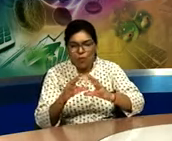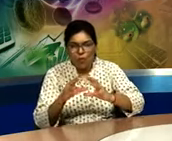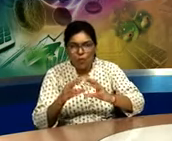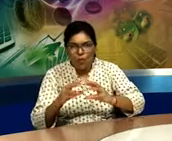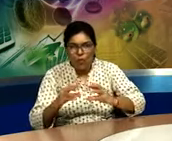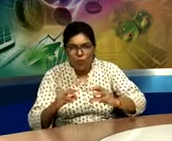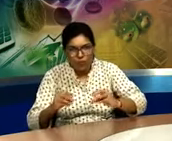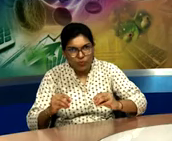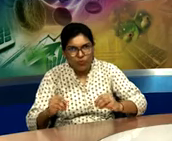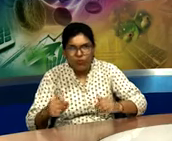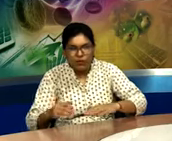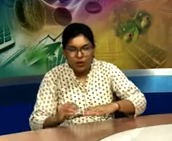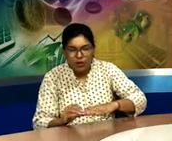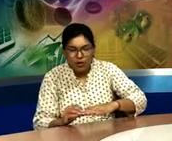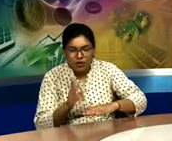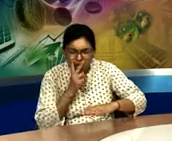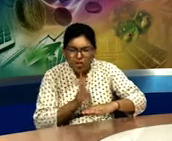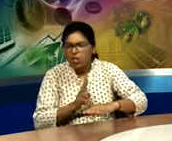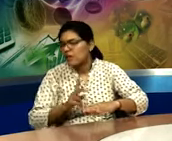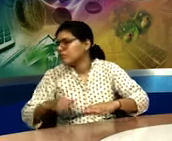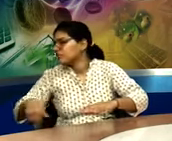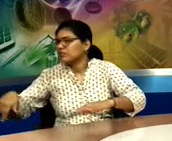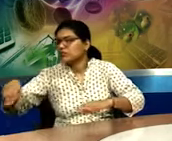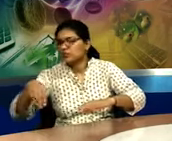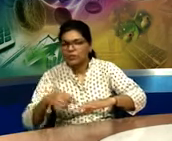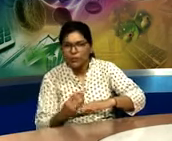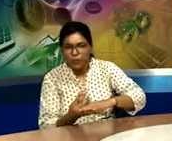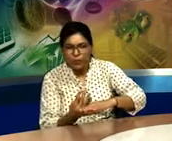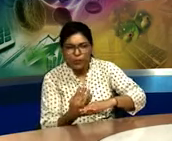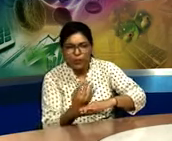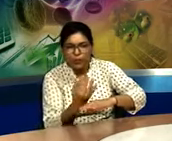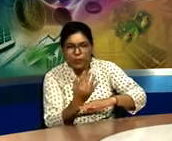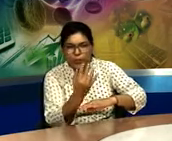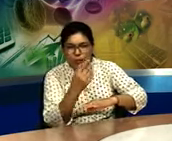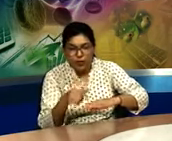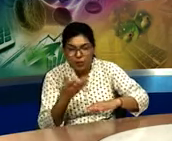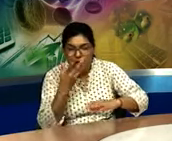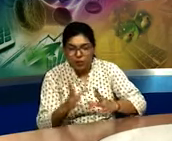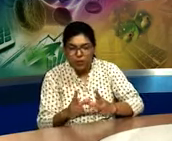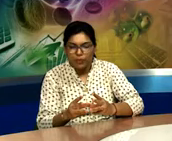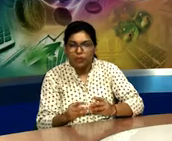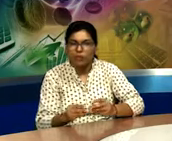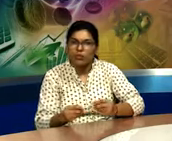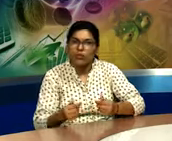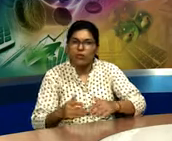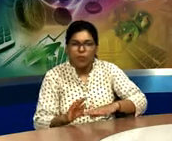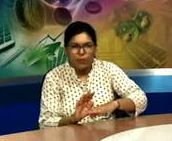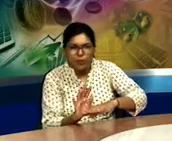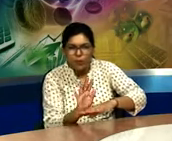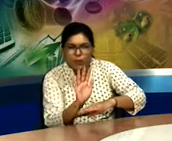out for some time then when it melts we can see light water